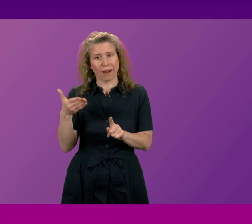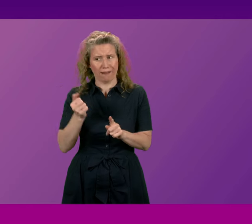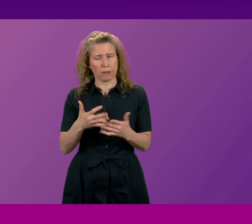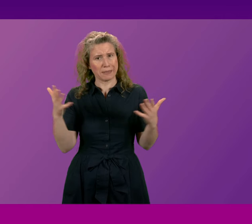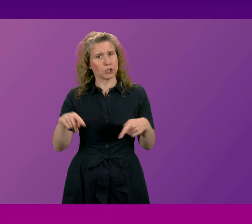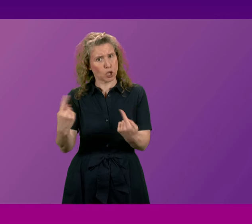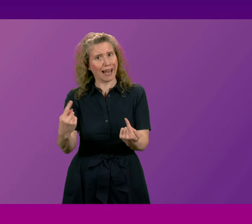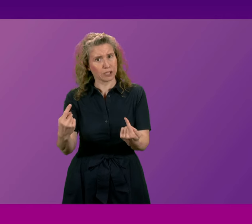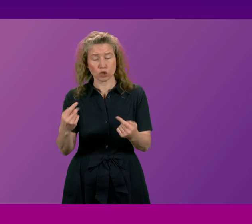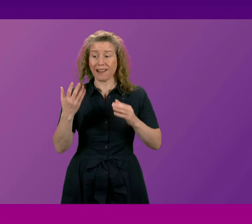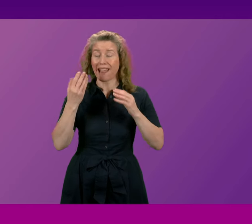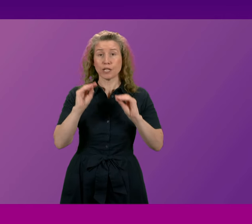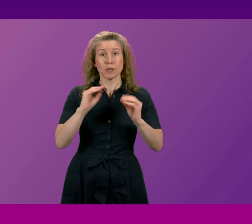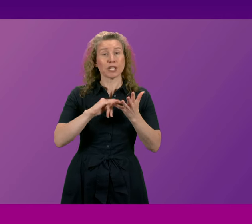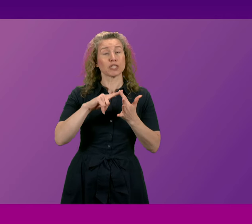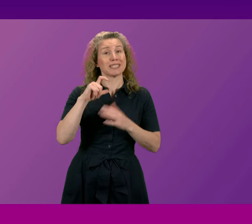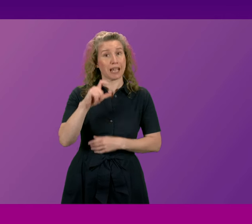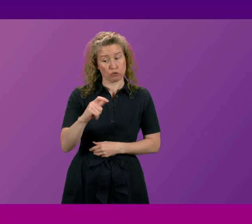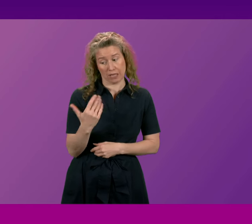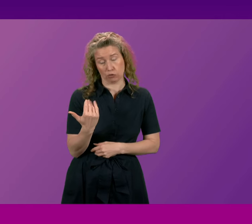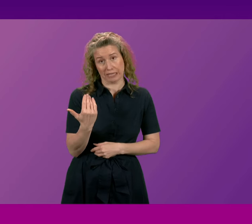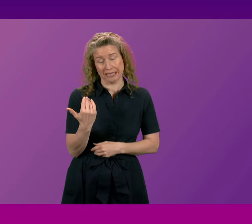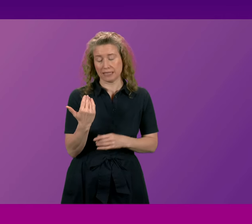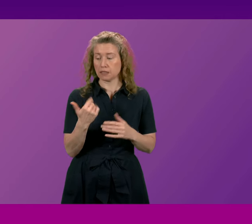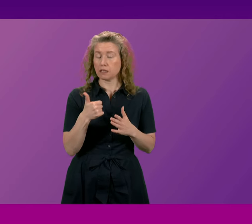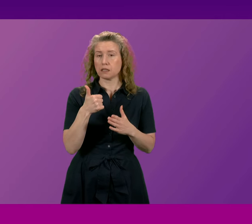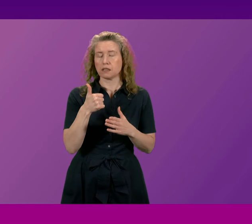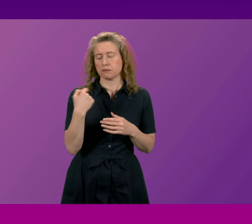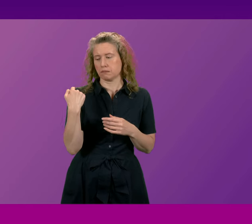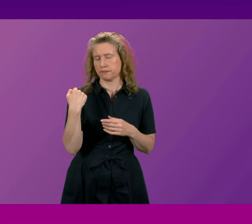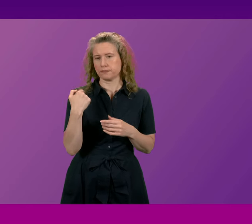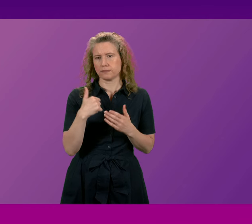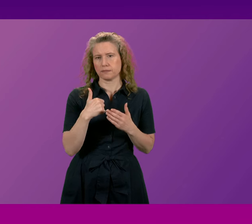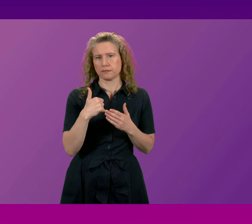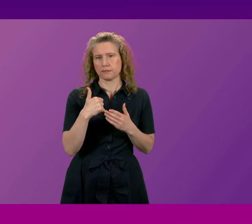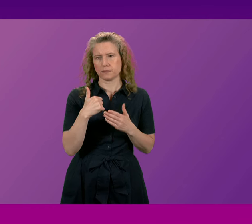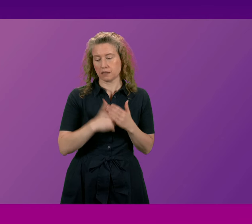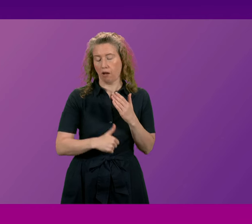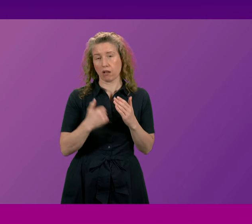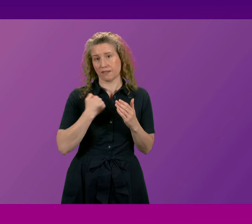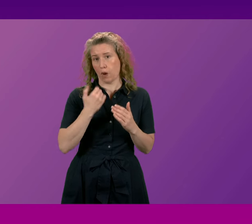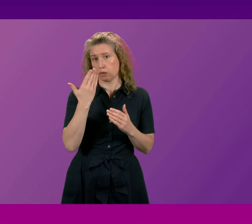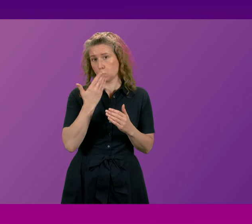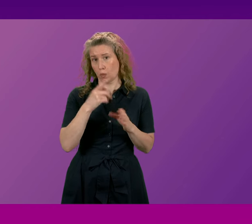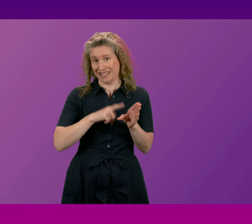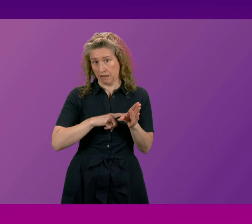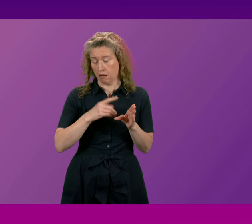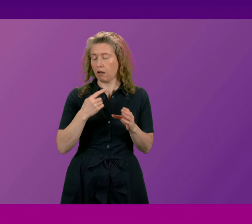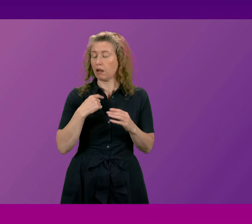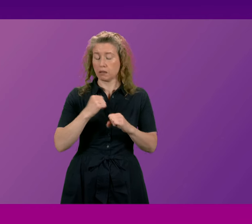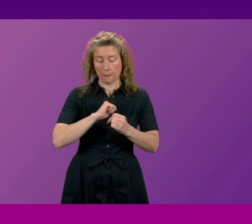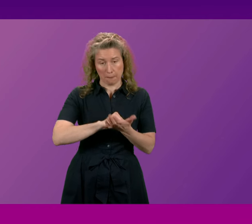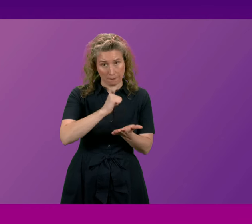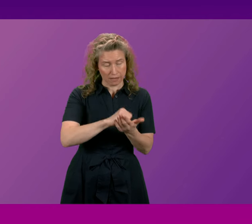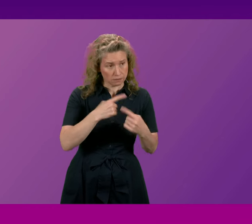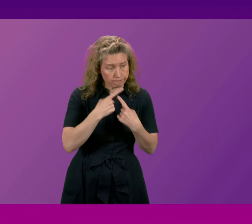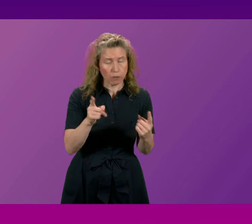here the education secretary just before just at the start of the school year published the steps that have been